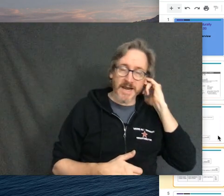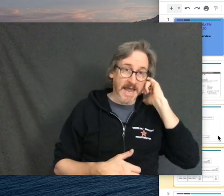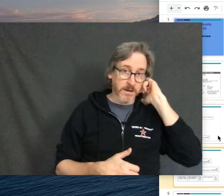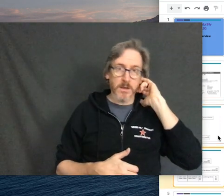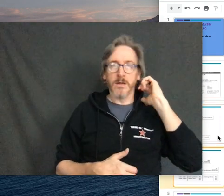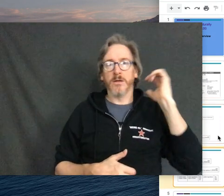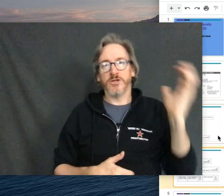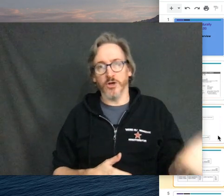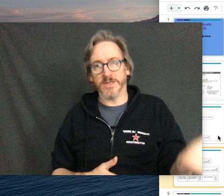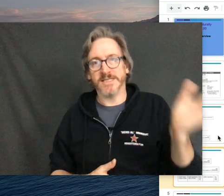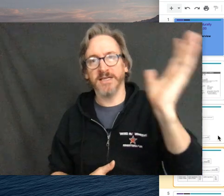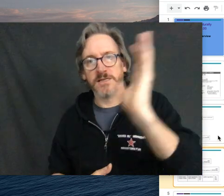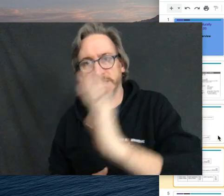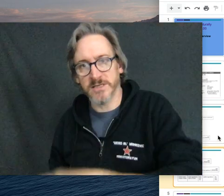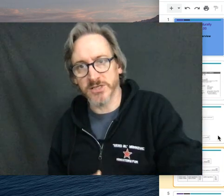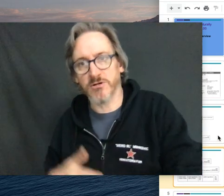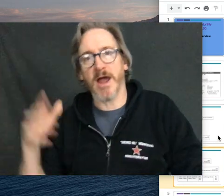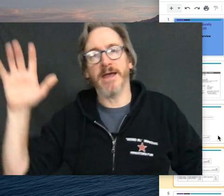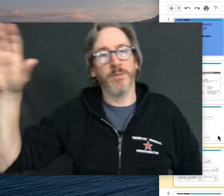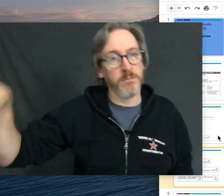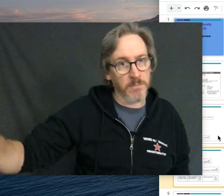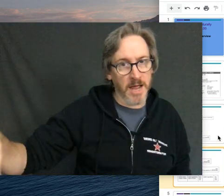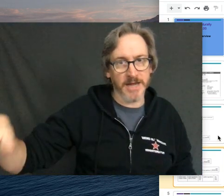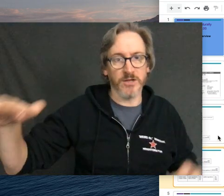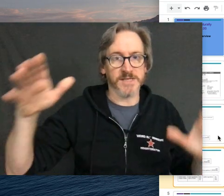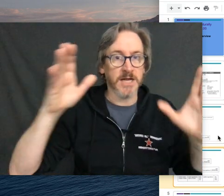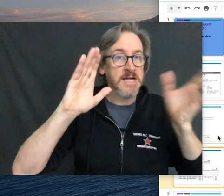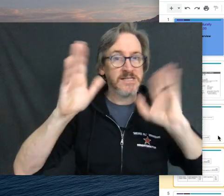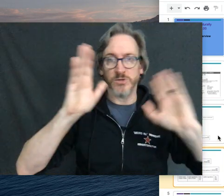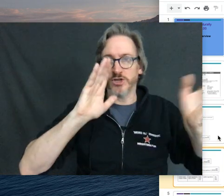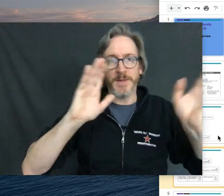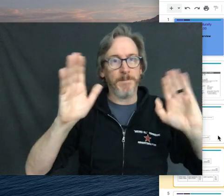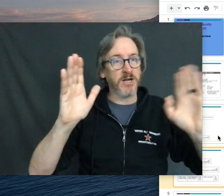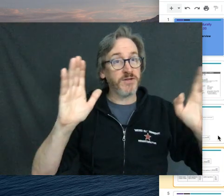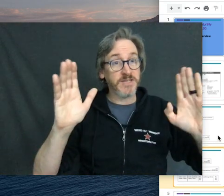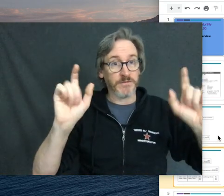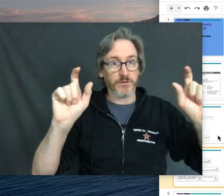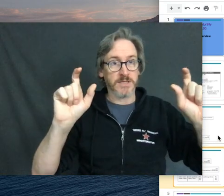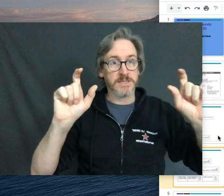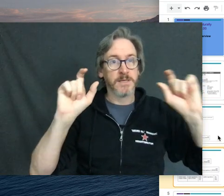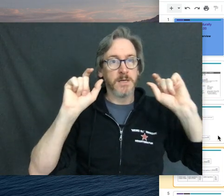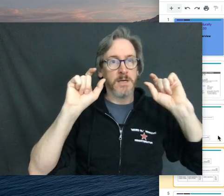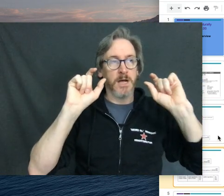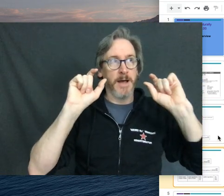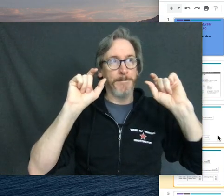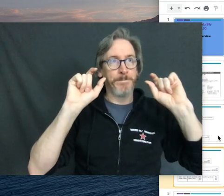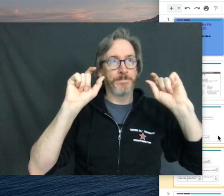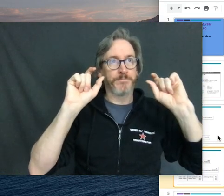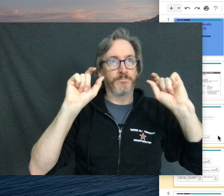And again, do you know what this is? Describe how to use it. So it's going to be a bunch of different